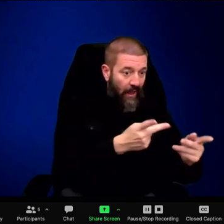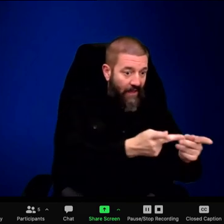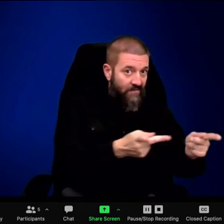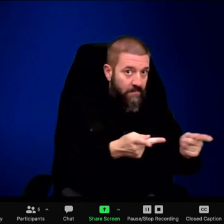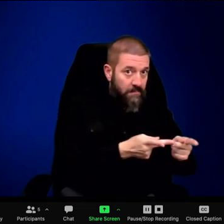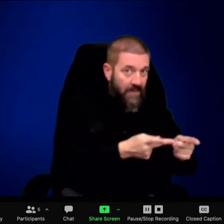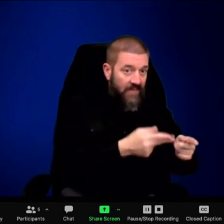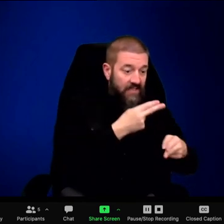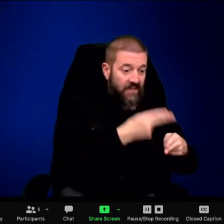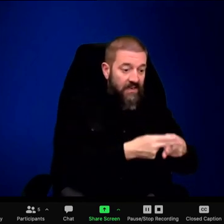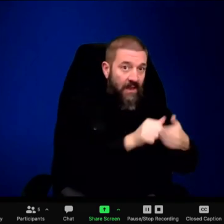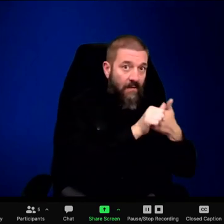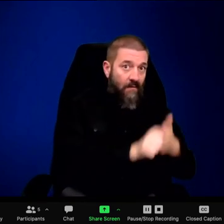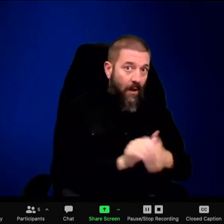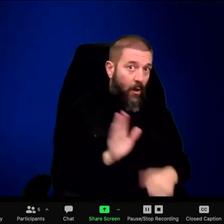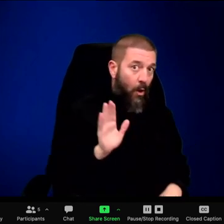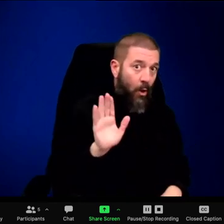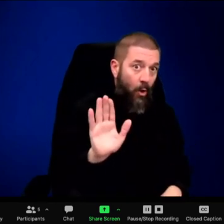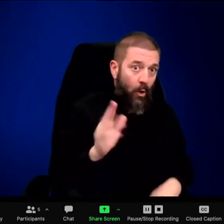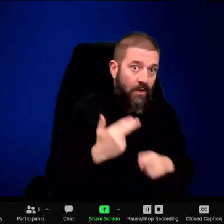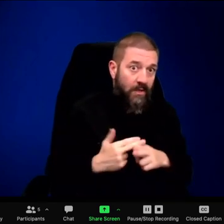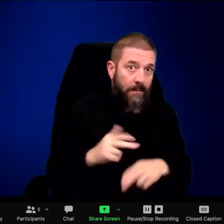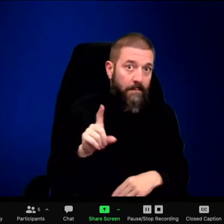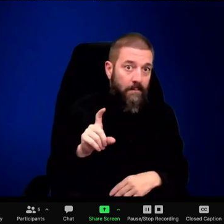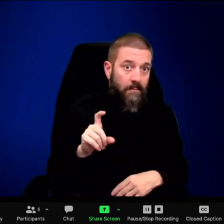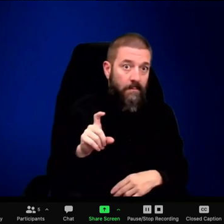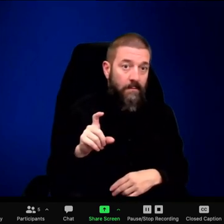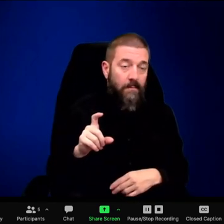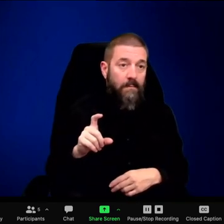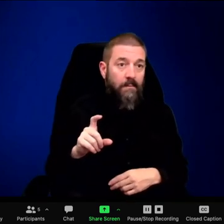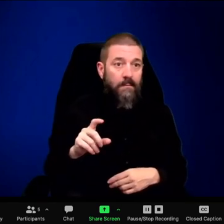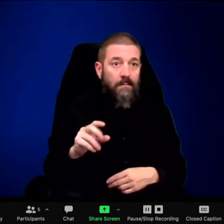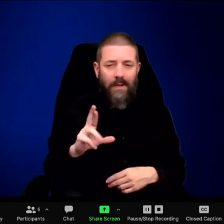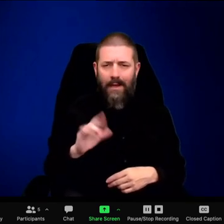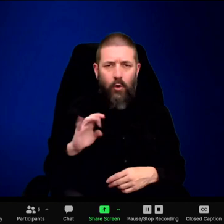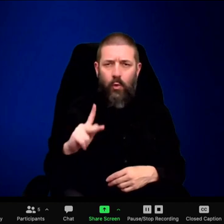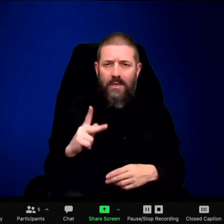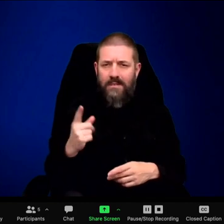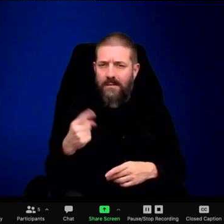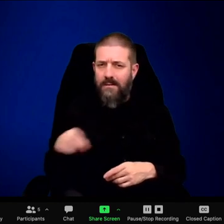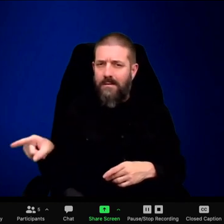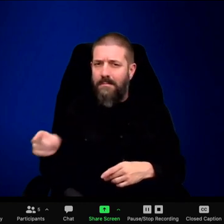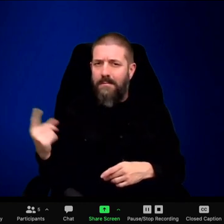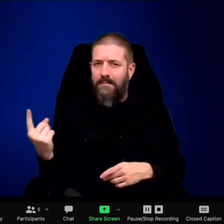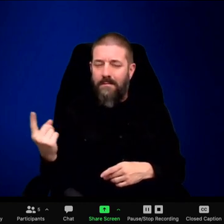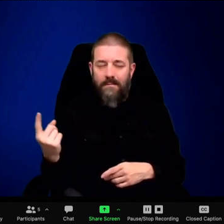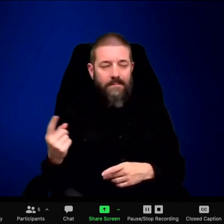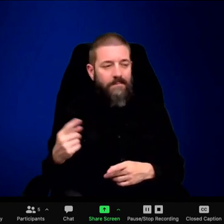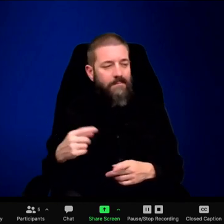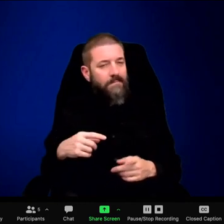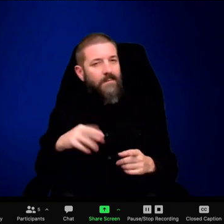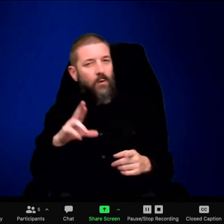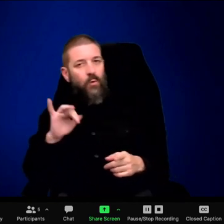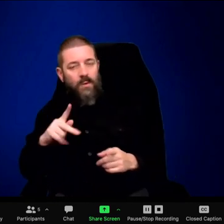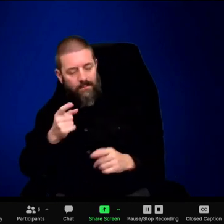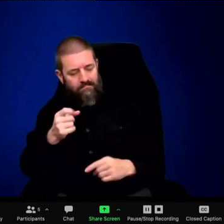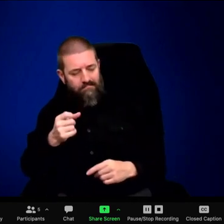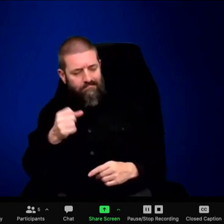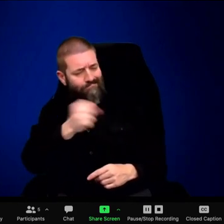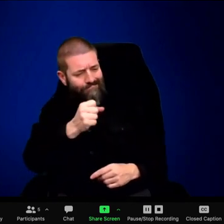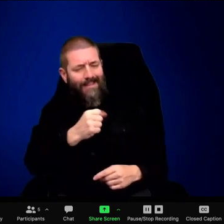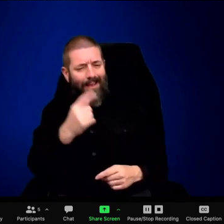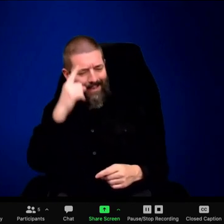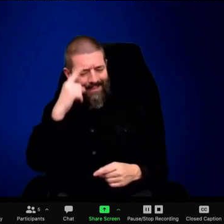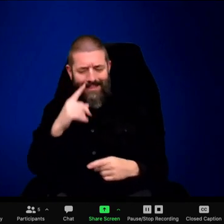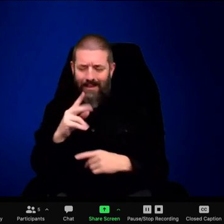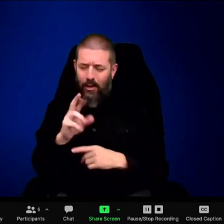young wolves pass through some livestock and have no interest in them because to them it doesn't match it. In my case, when I was a